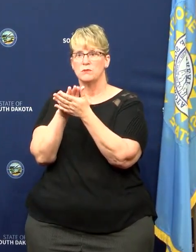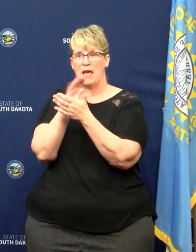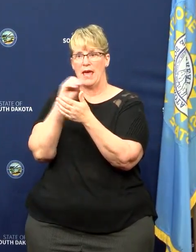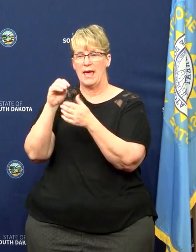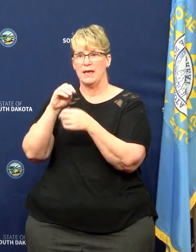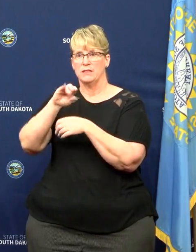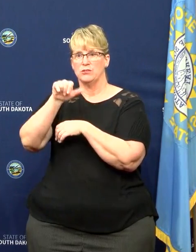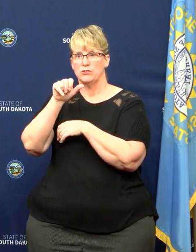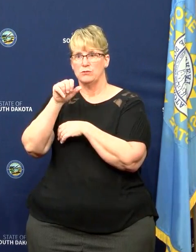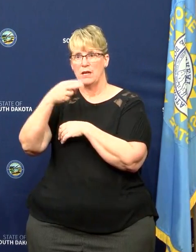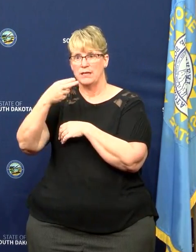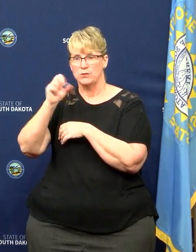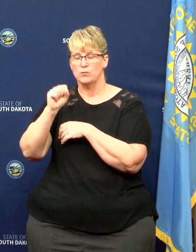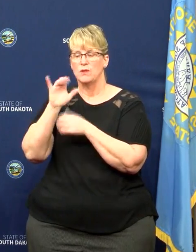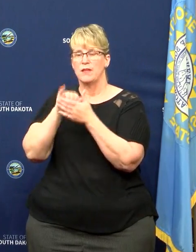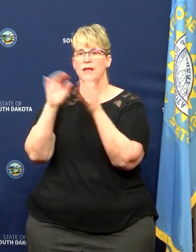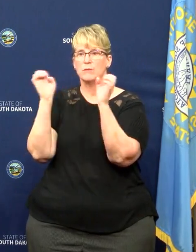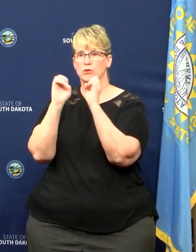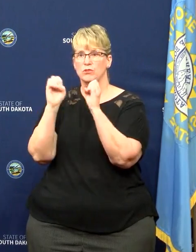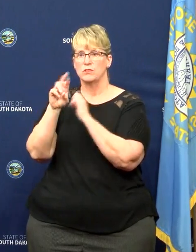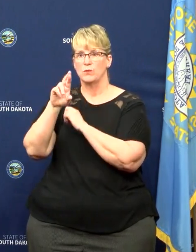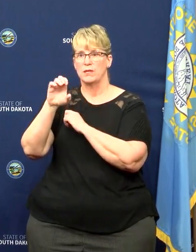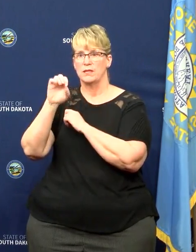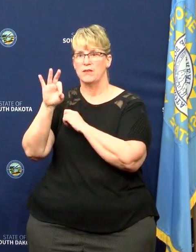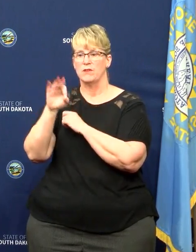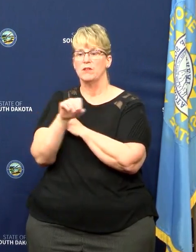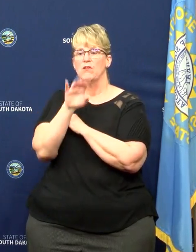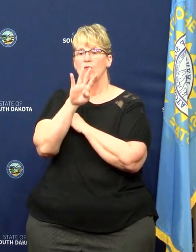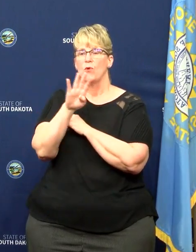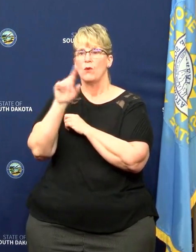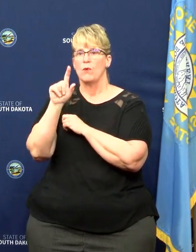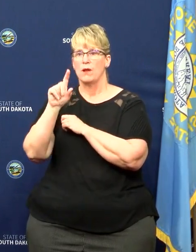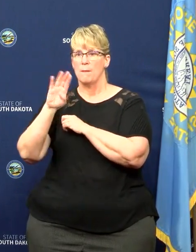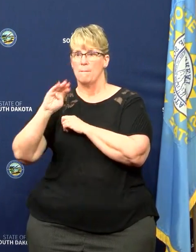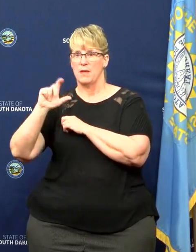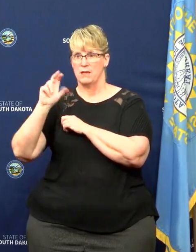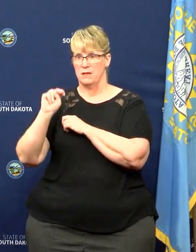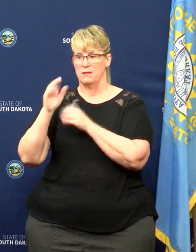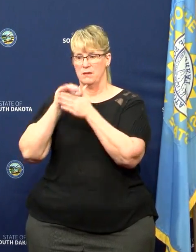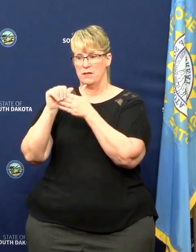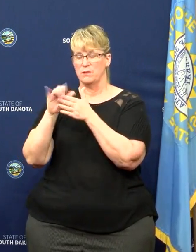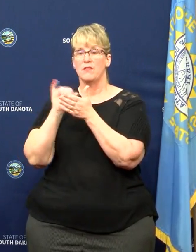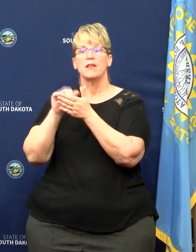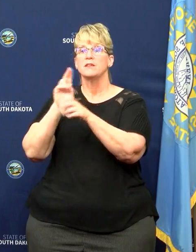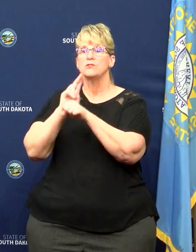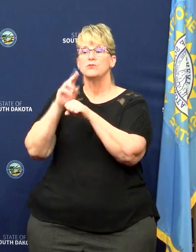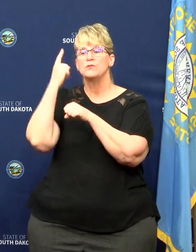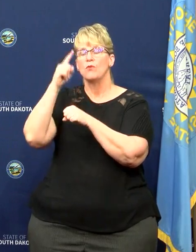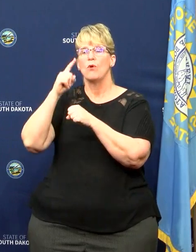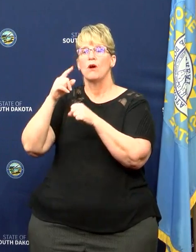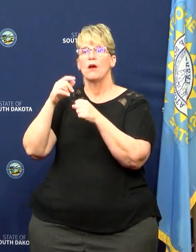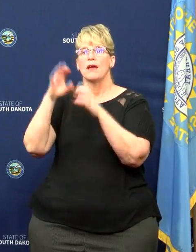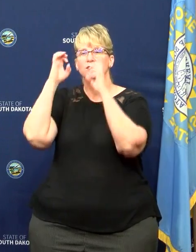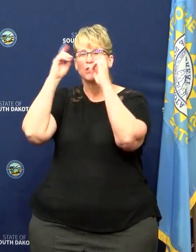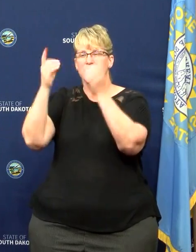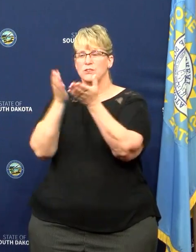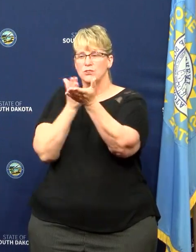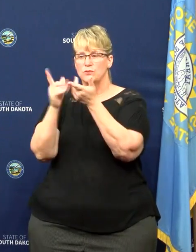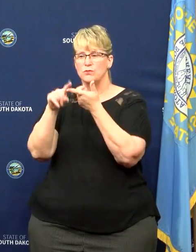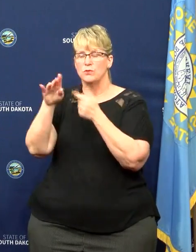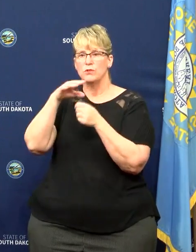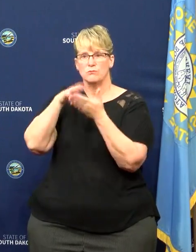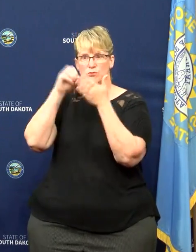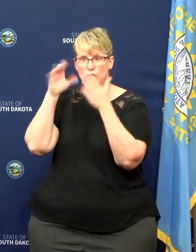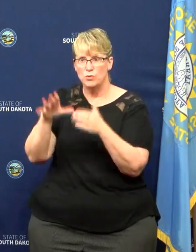secondary schools emergency relief fund amounted to $41 million. That will be used to provide educational services to their